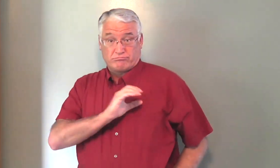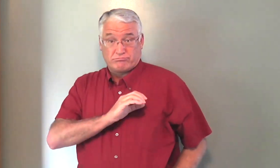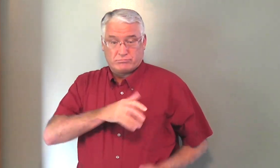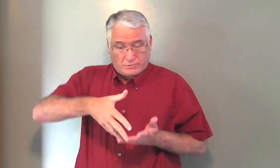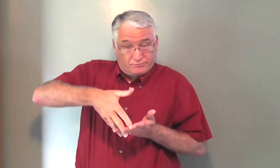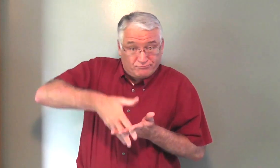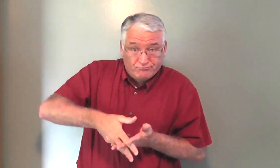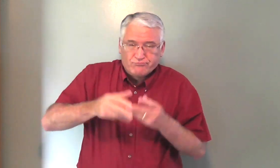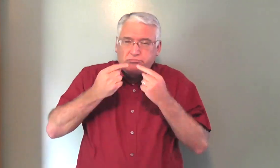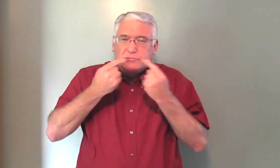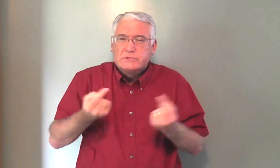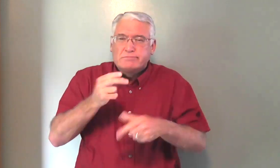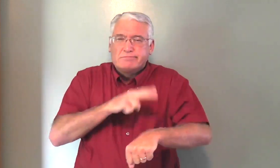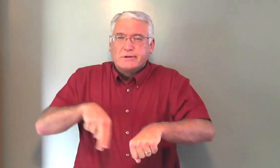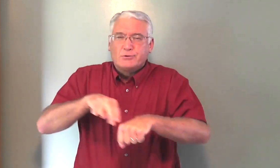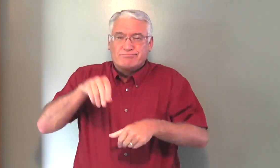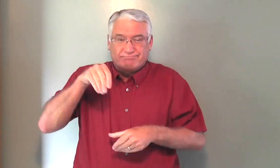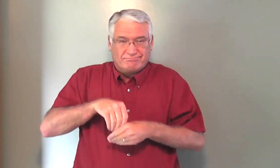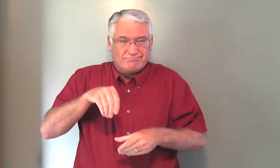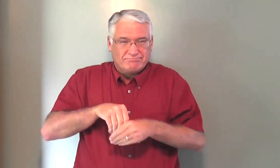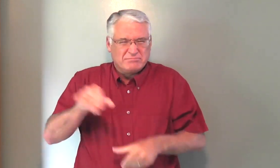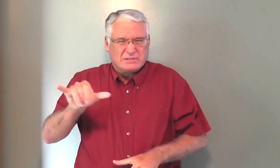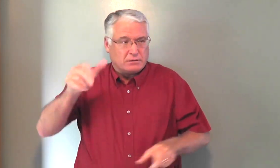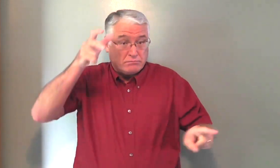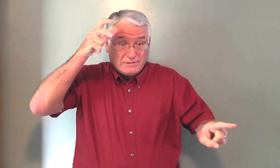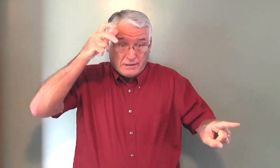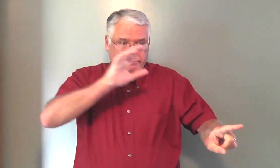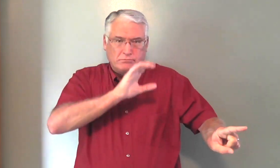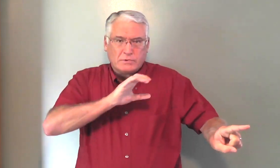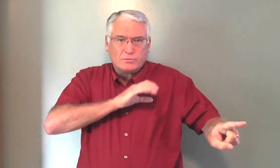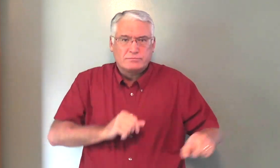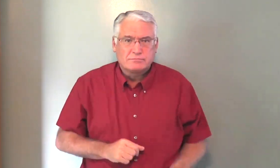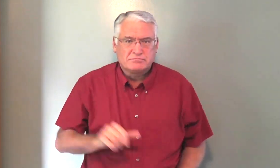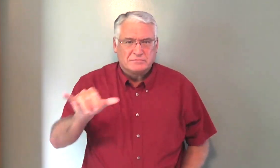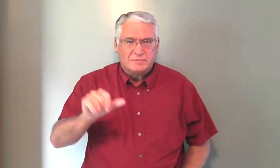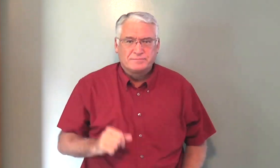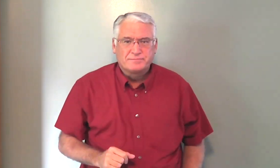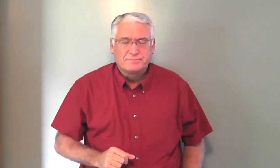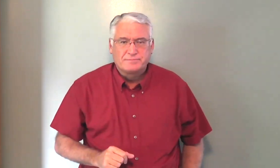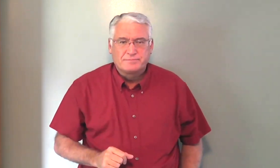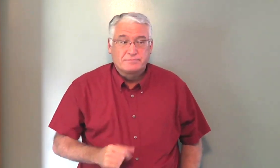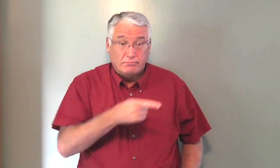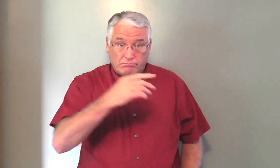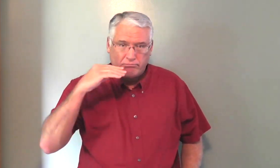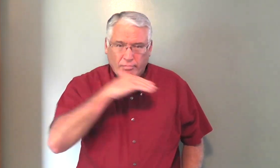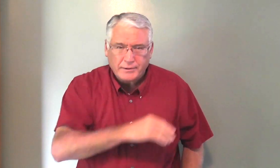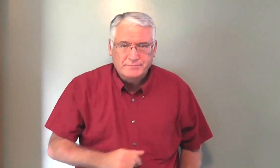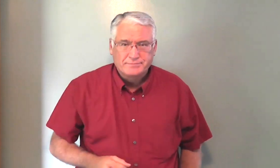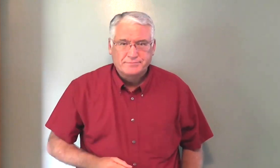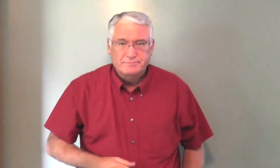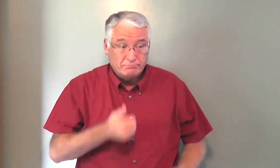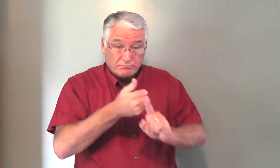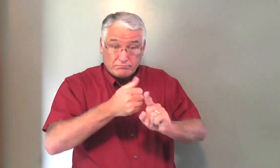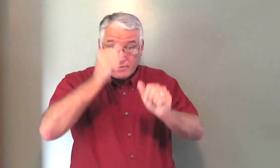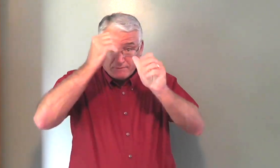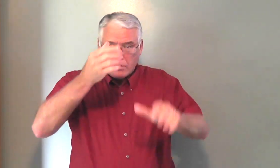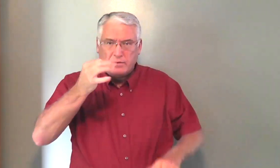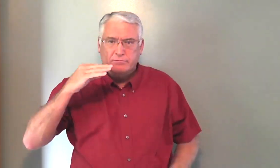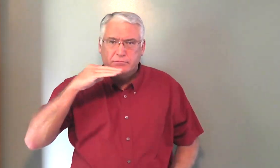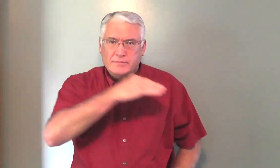Our character is rooted in the sin nature. The same as Satan's character. The same. He lies. He is the